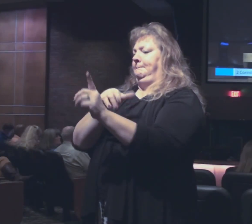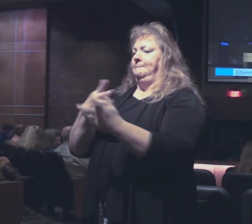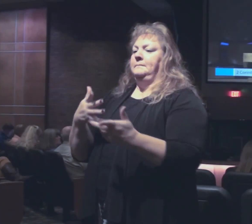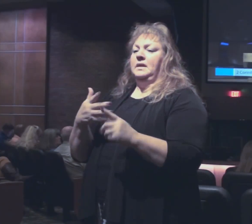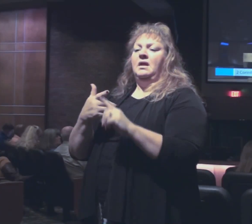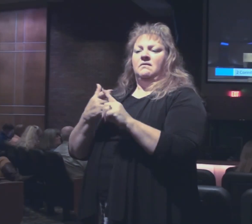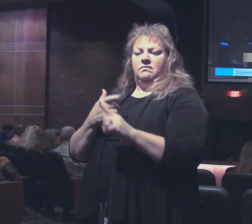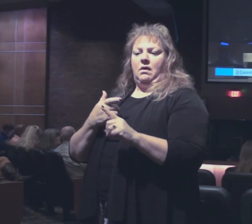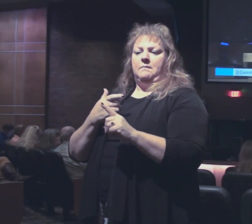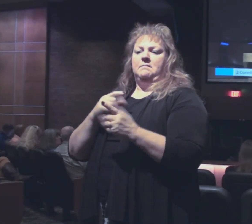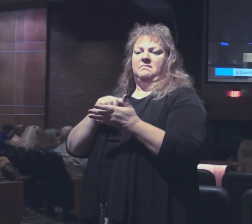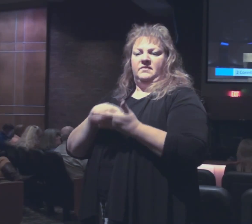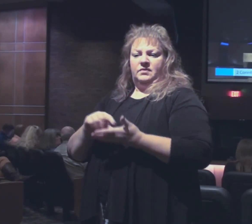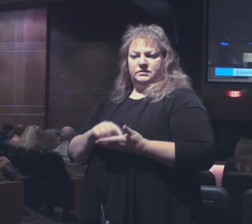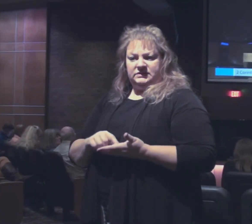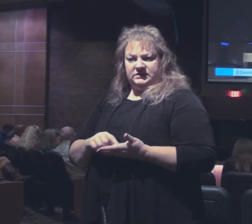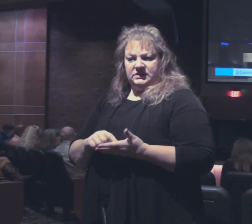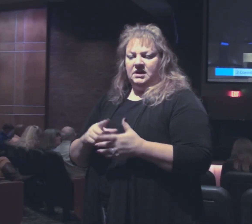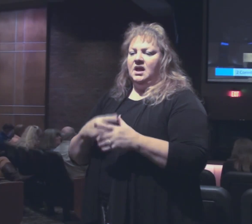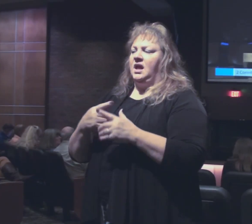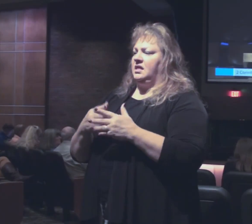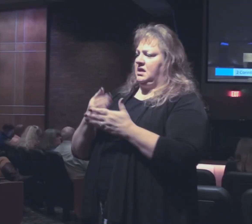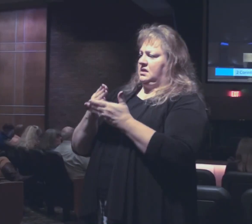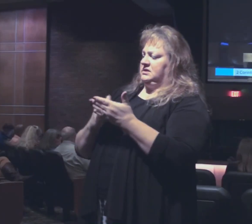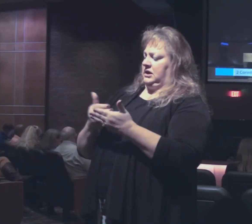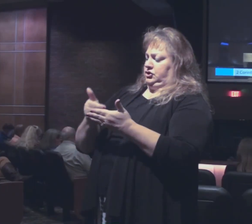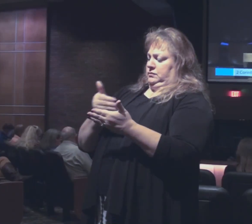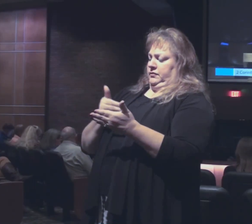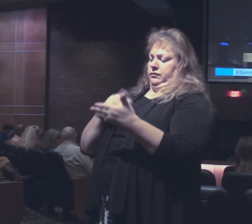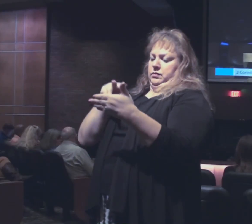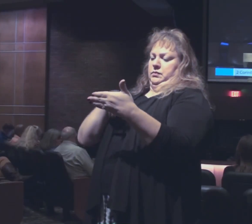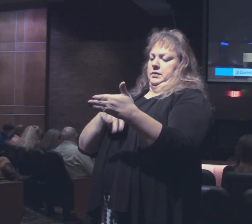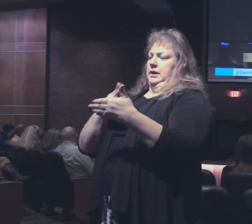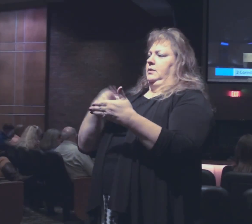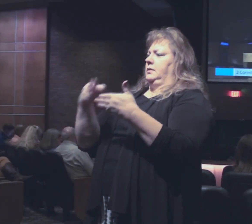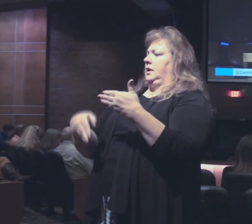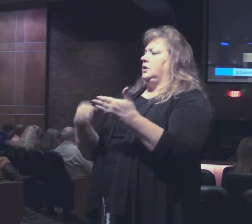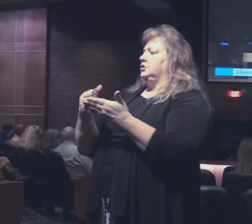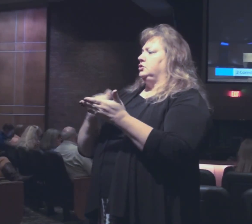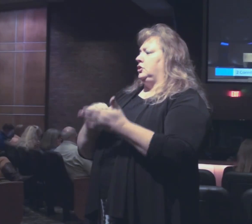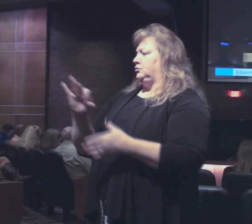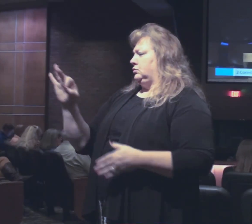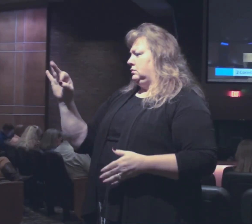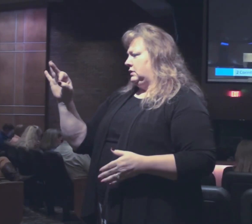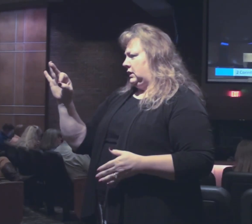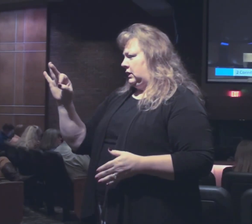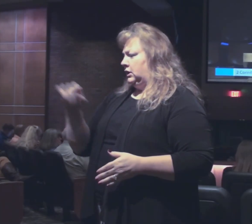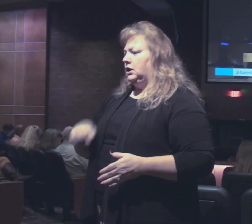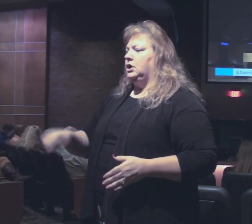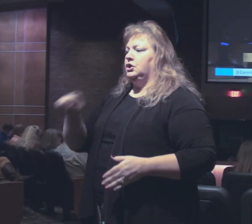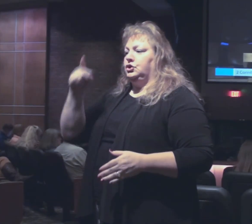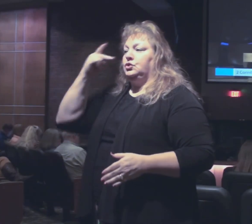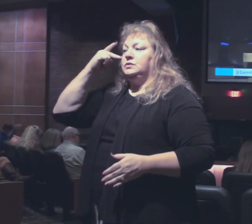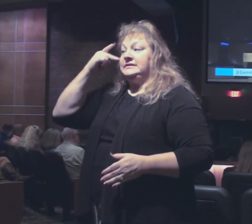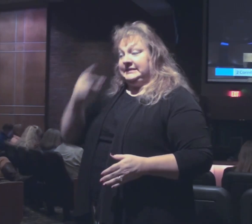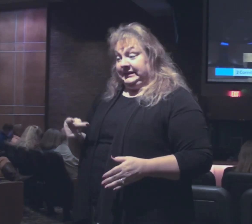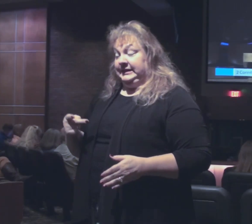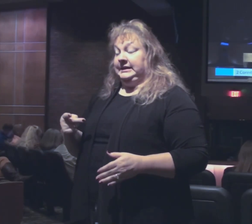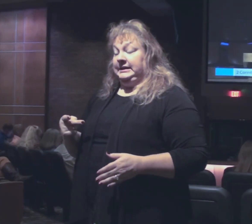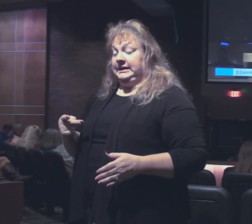from some of these passages and then the section before us as we conclude chapter 9. You will see that